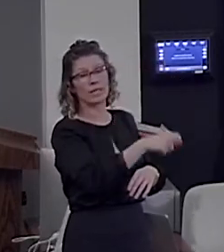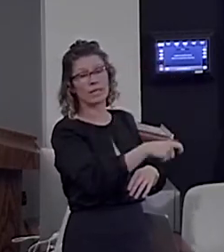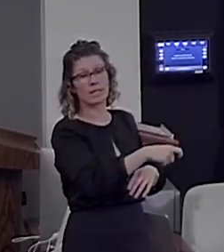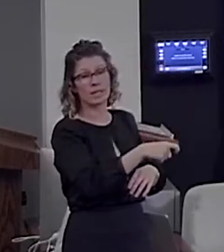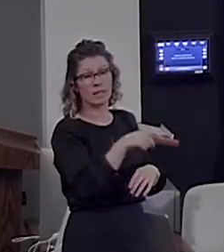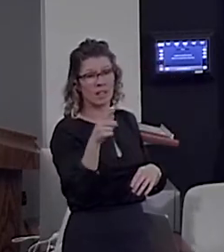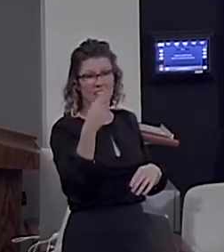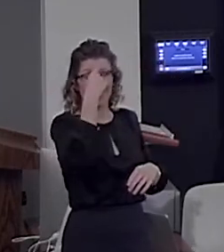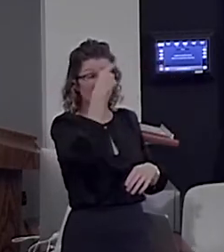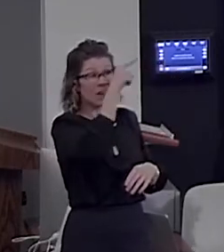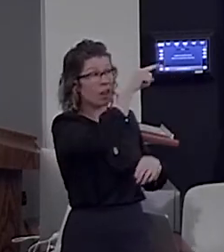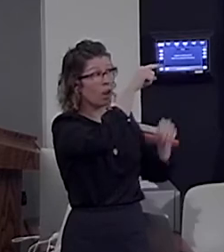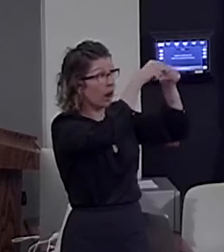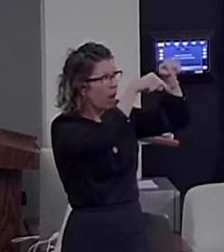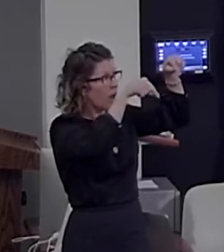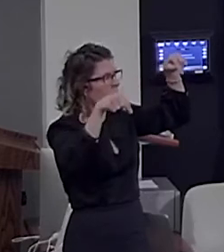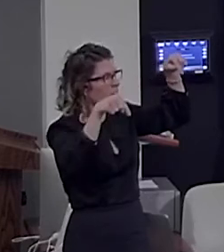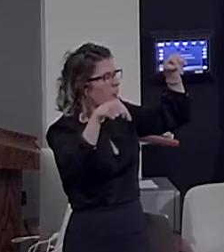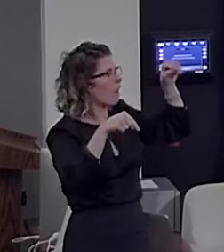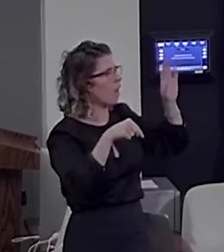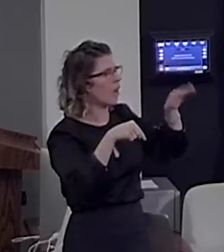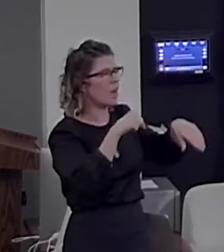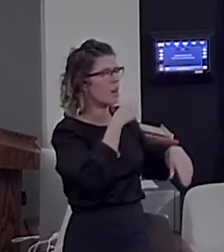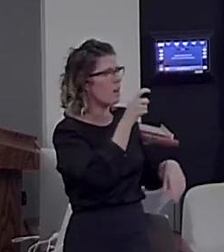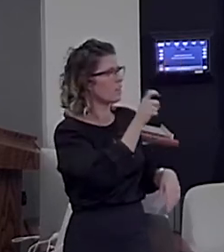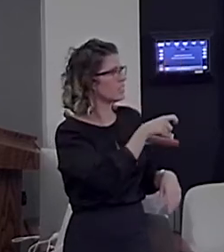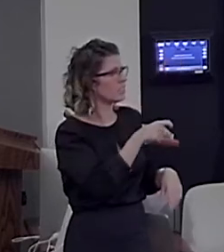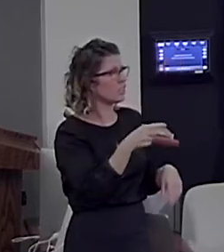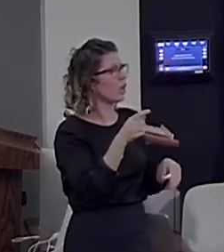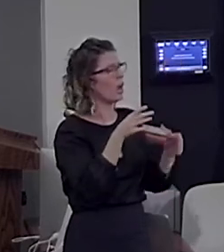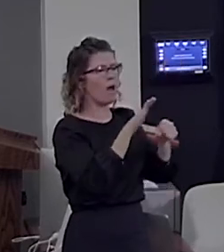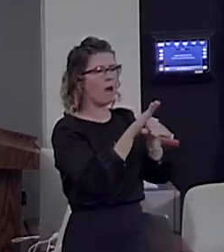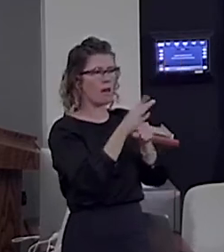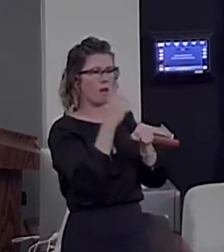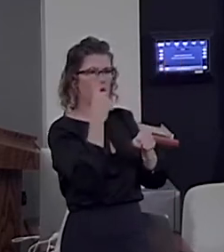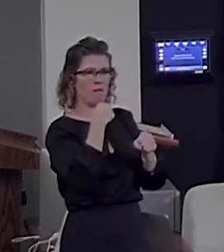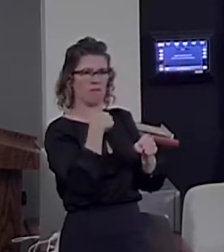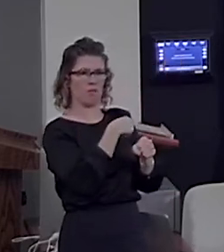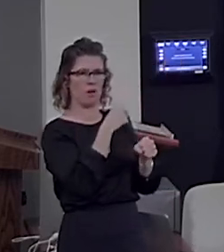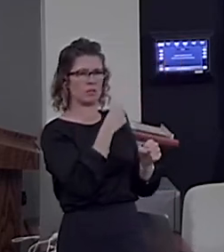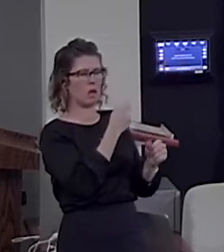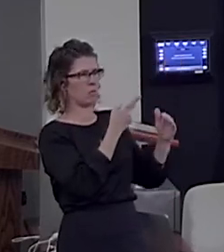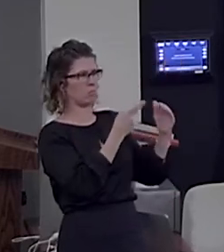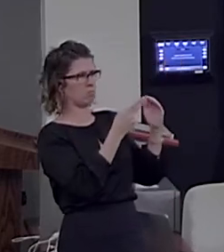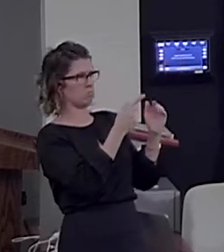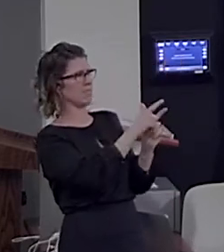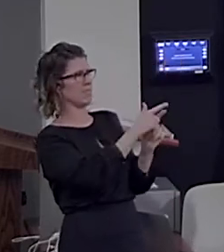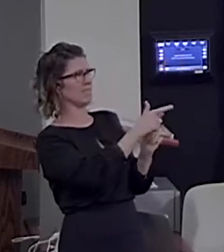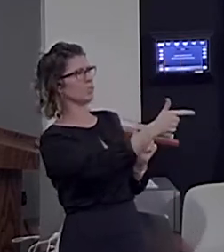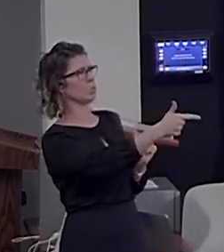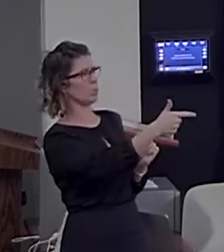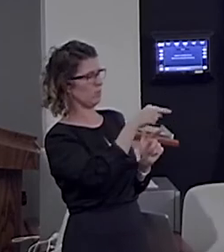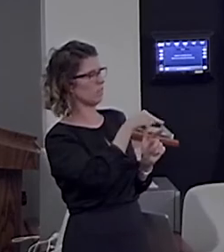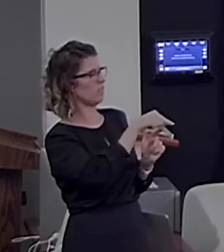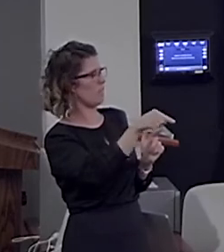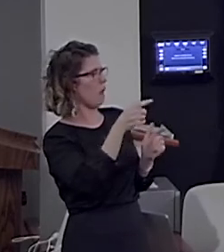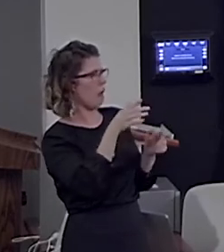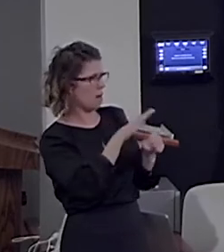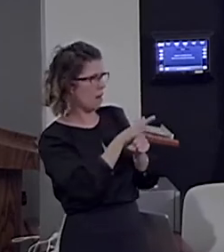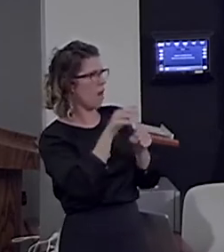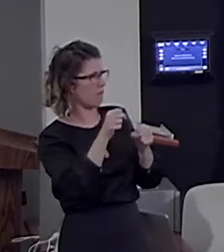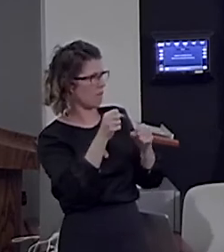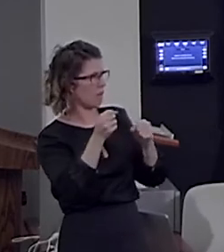tree structures are unnecessary and that sequential transition probabilities are sufficient to explain the organization of language.